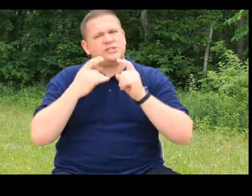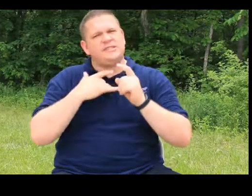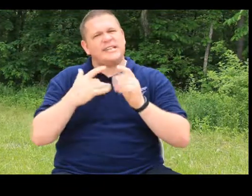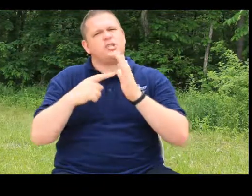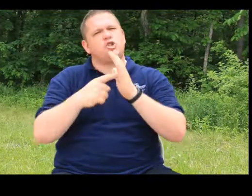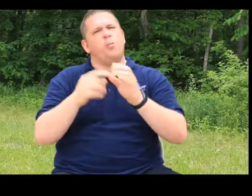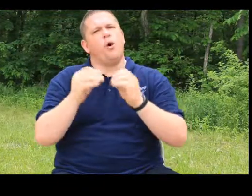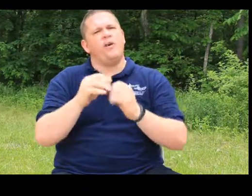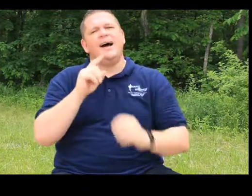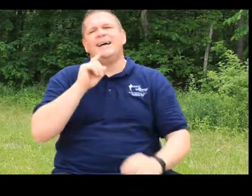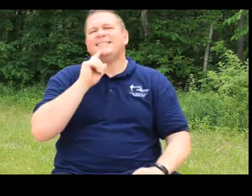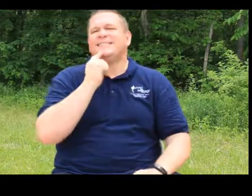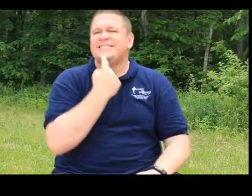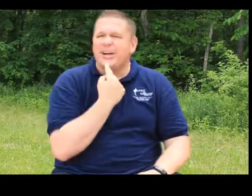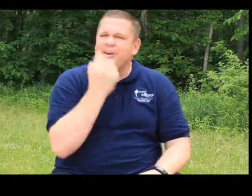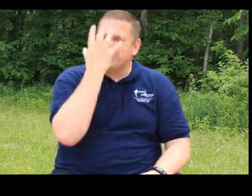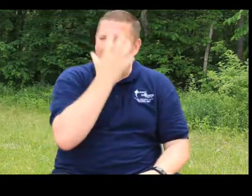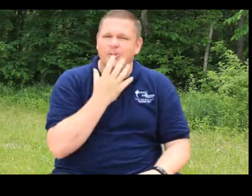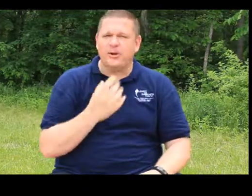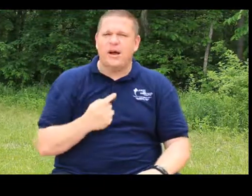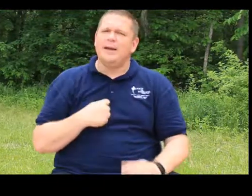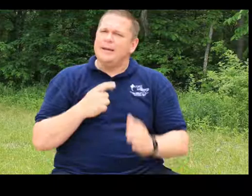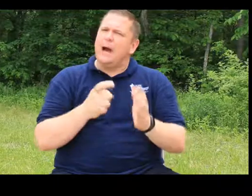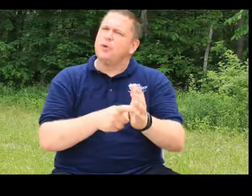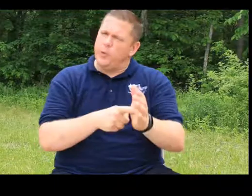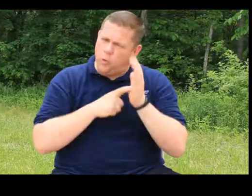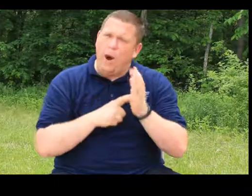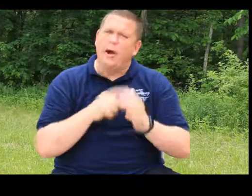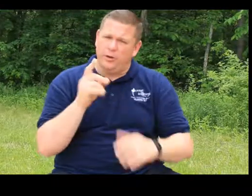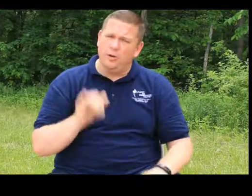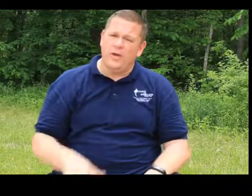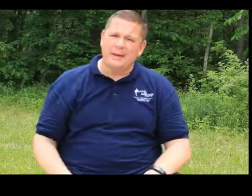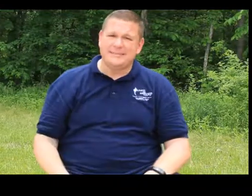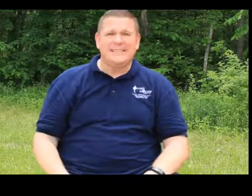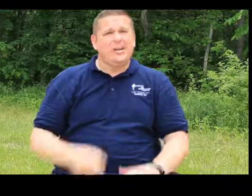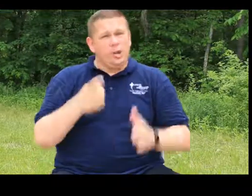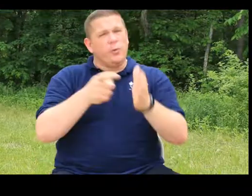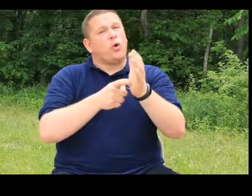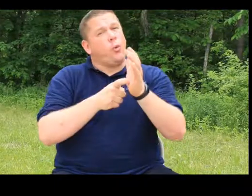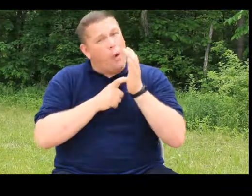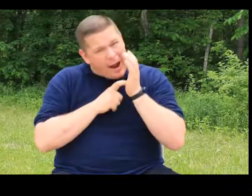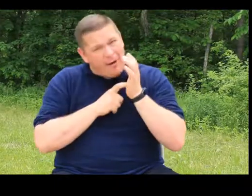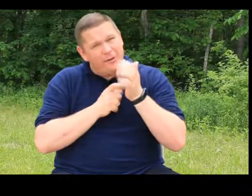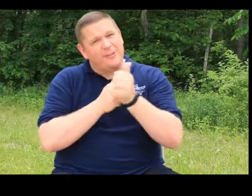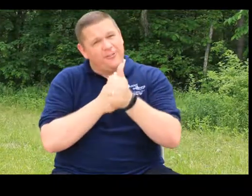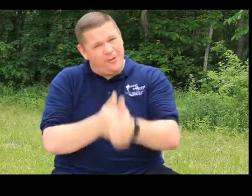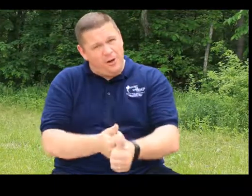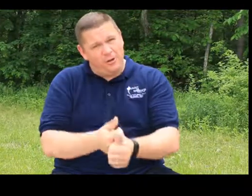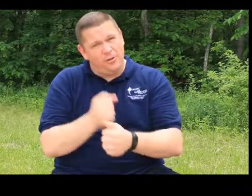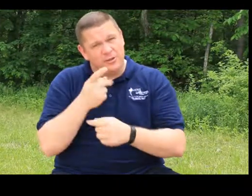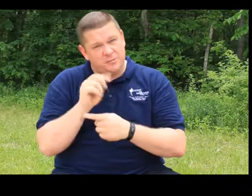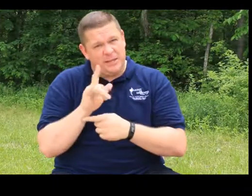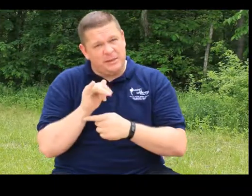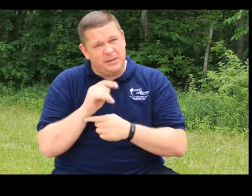tends to show more of a serious look to it. I'm going to require you to do that. You are required to follow the speed limit.